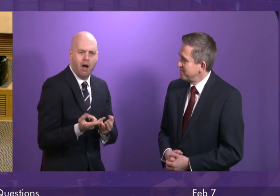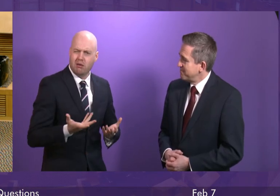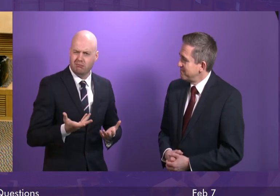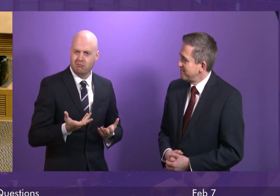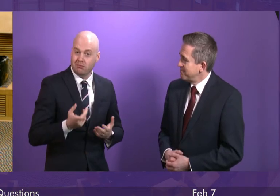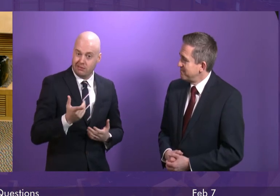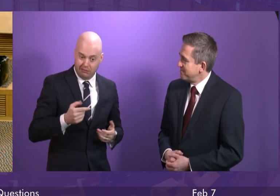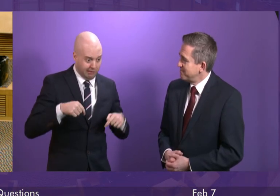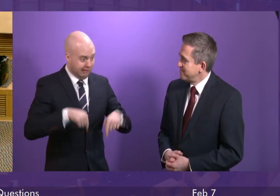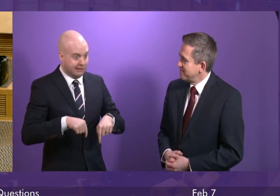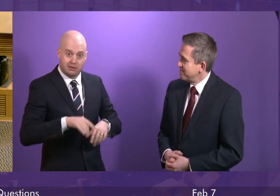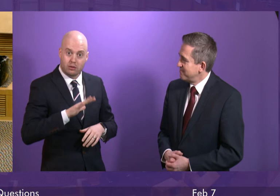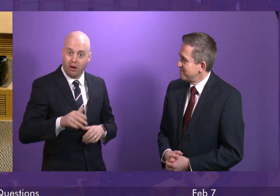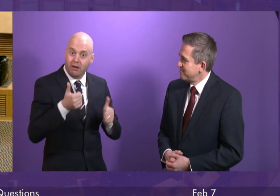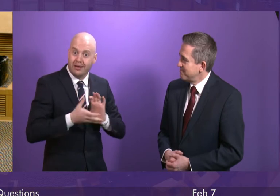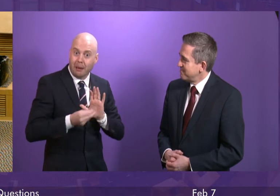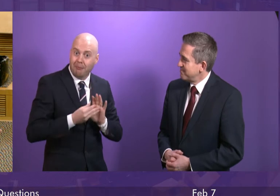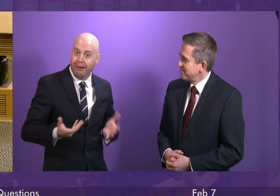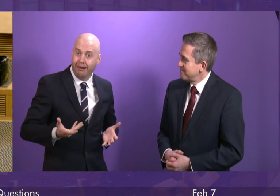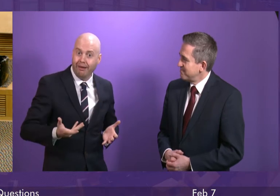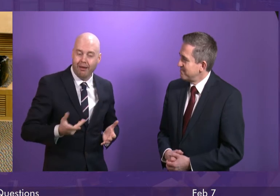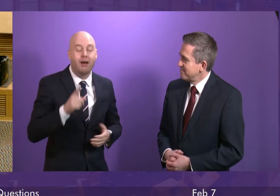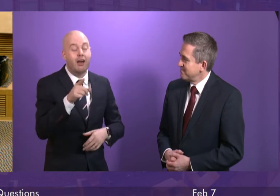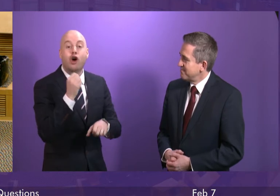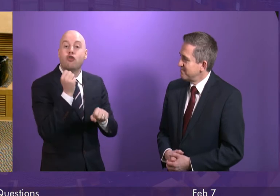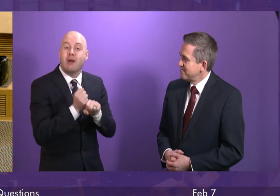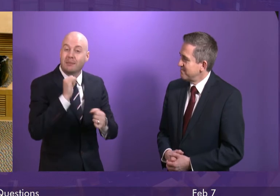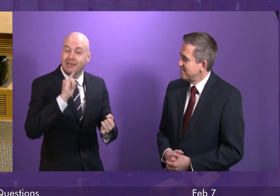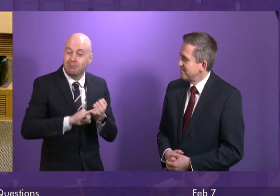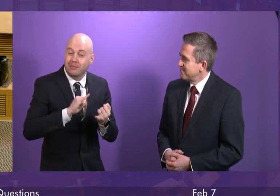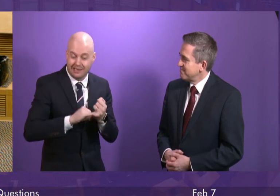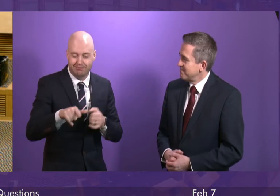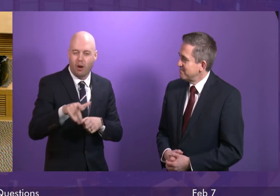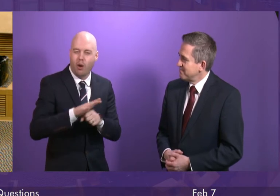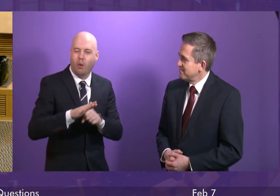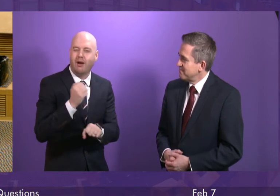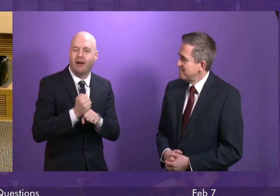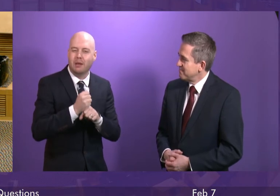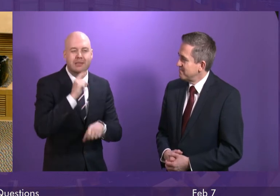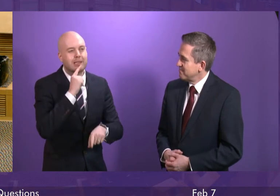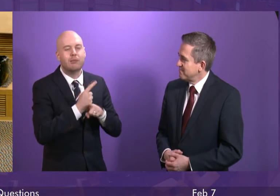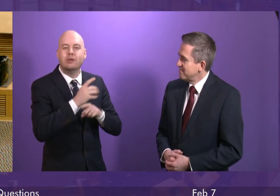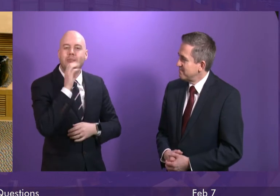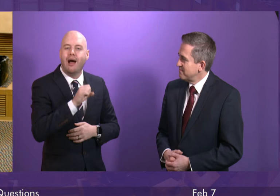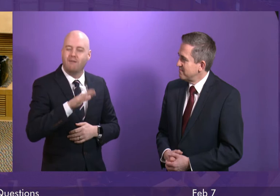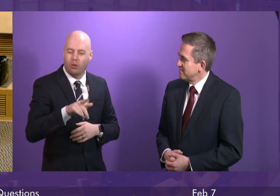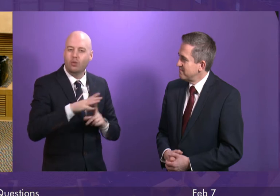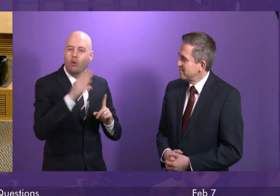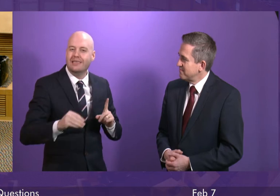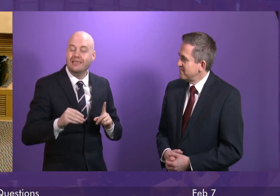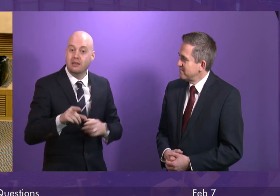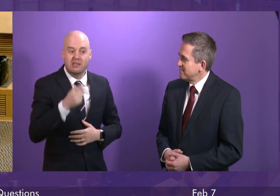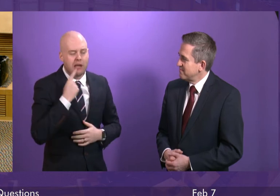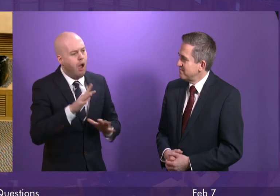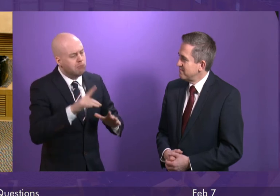wasn't enough, Graham Simpson, the local government spokesman of the Tories, said, we believe that decisions should be taken